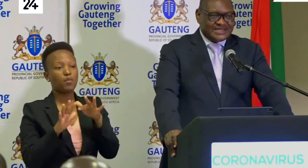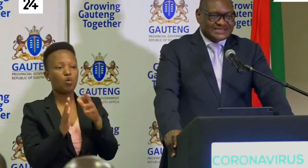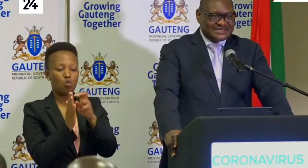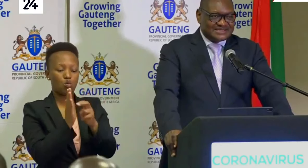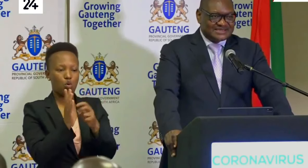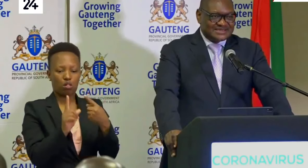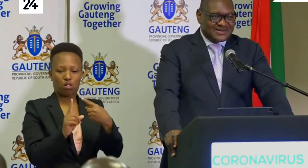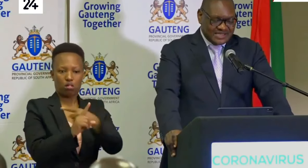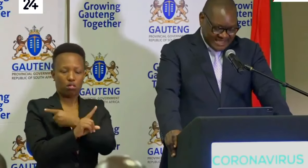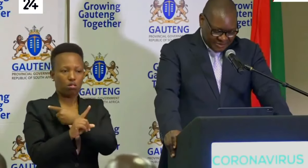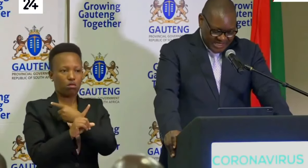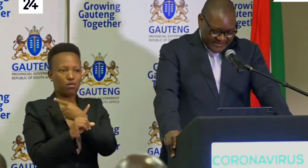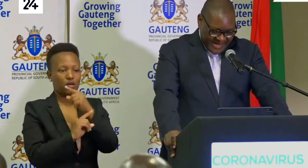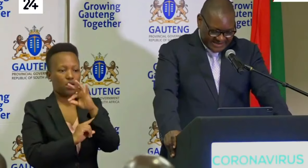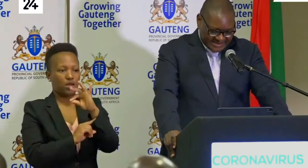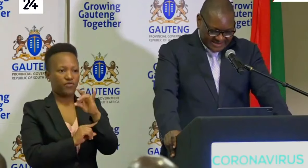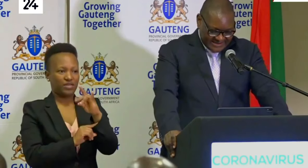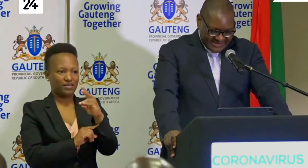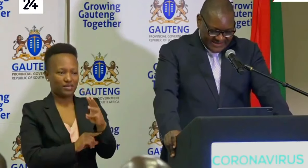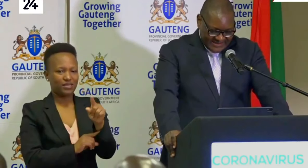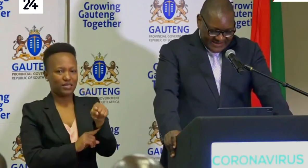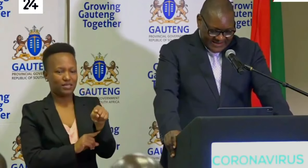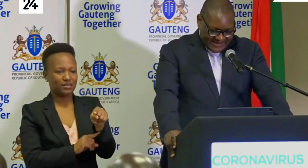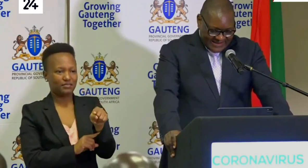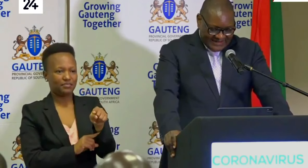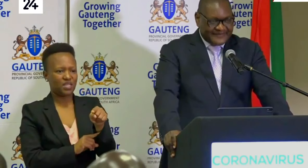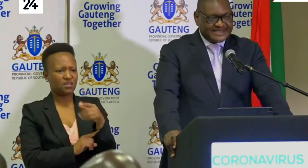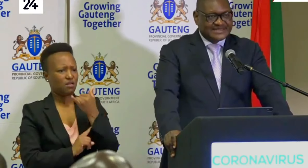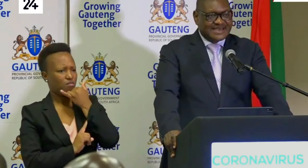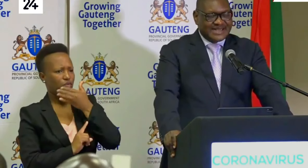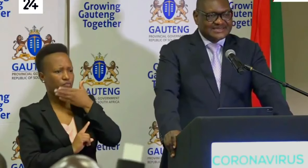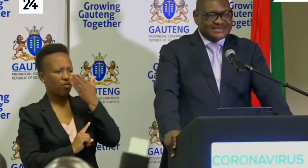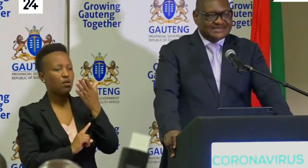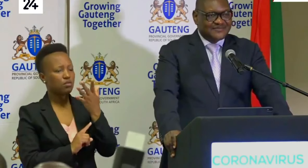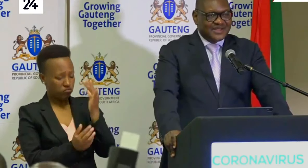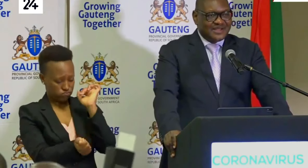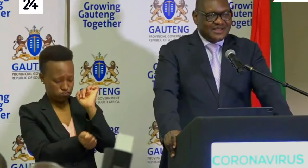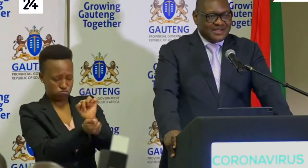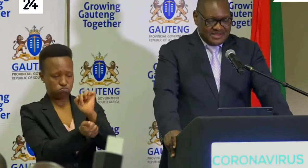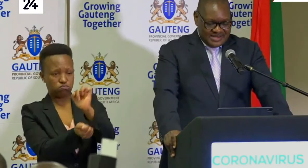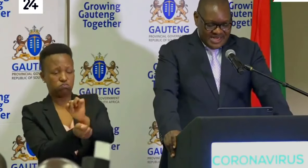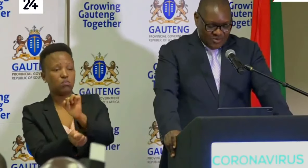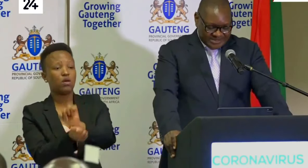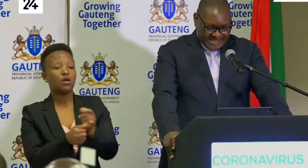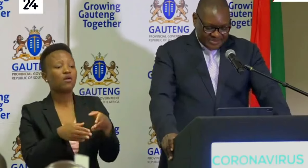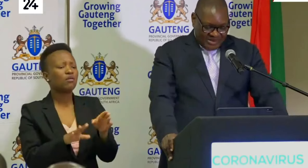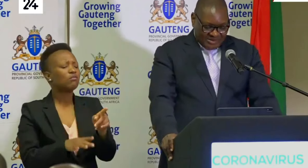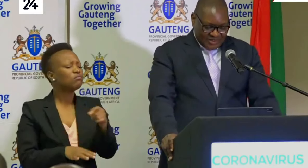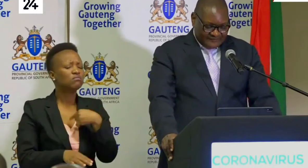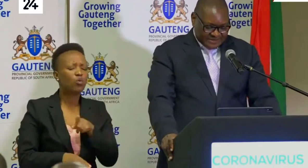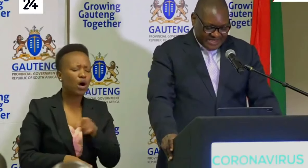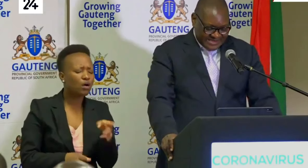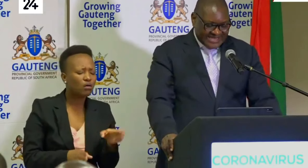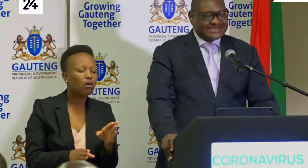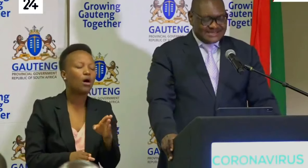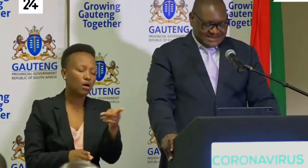regulations on a day-to-day basis are facing arrest and we're saying to our law